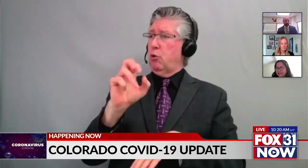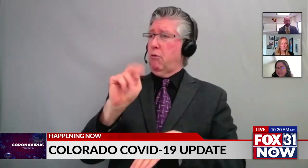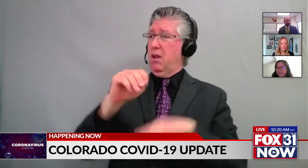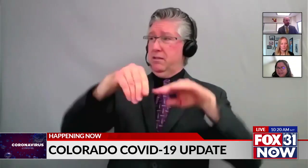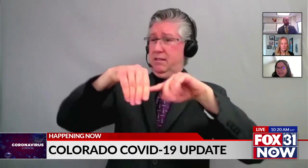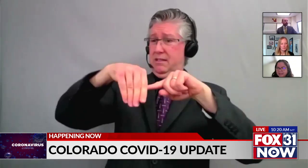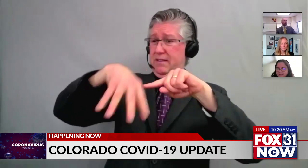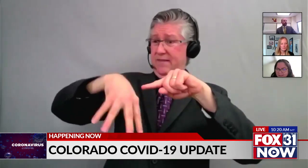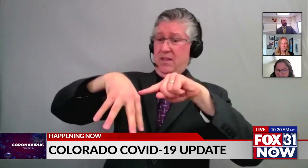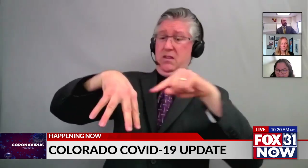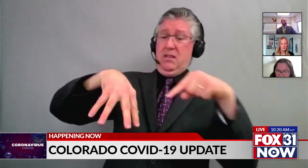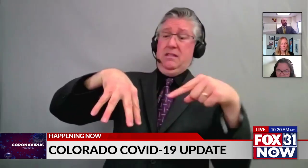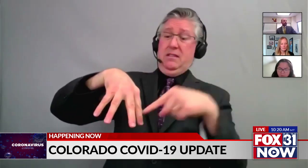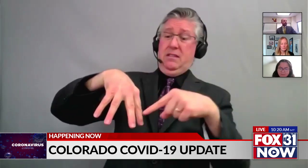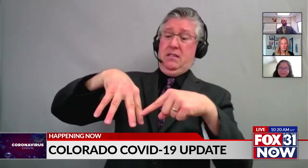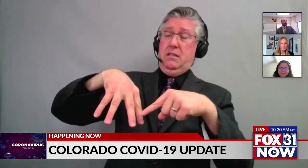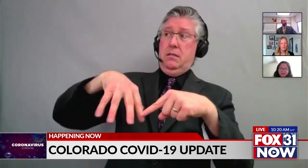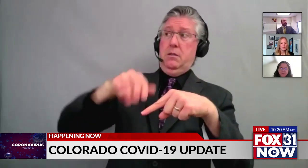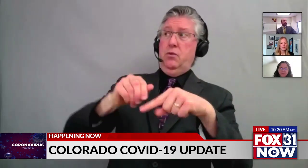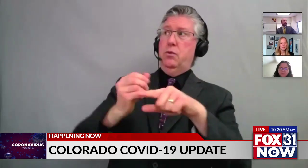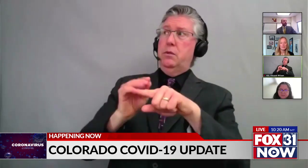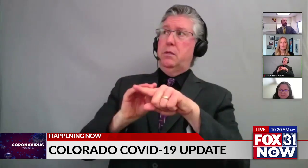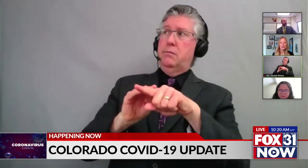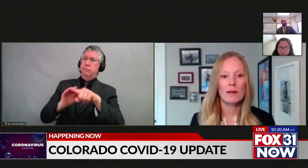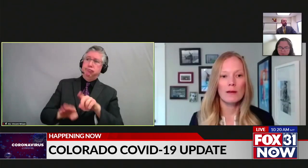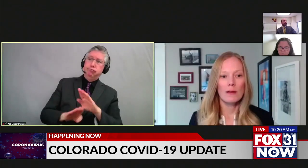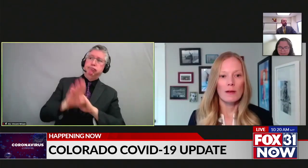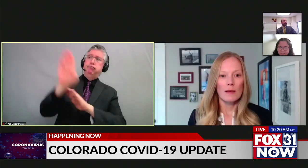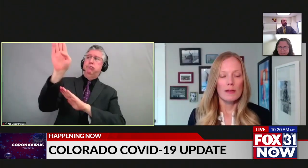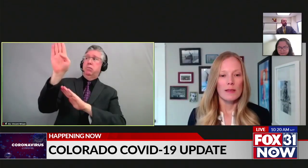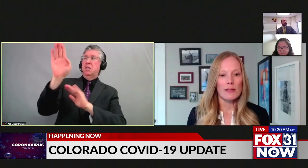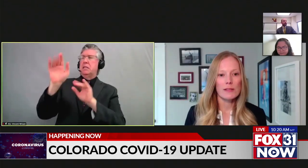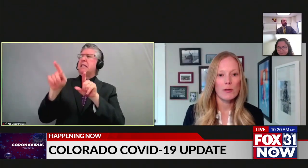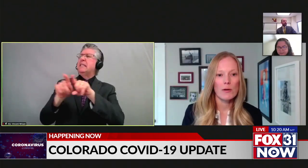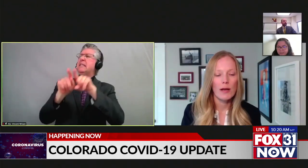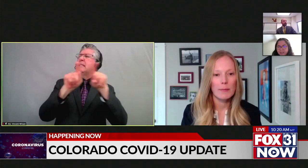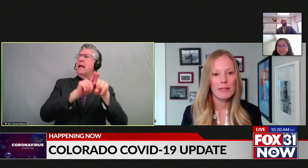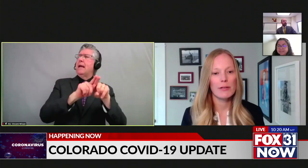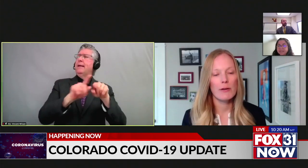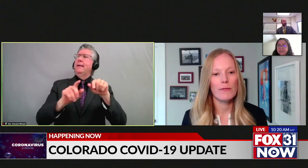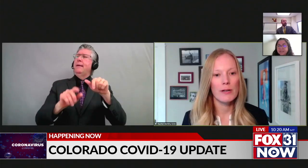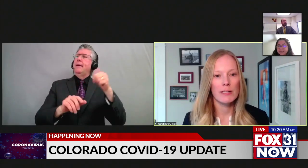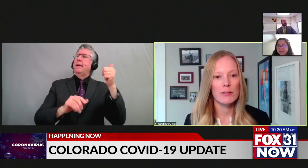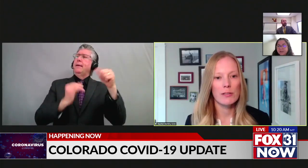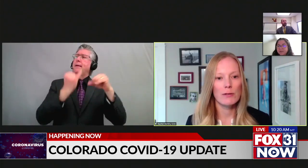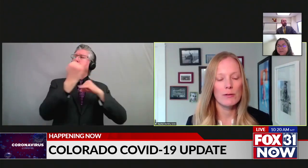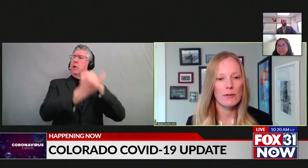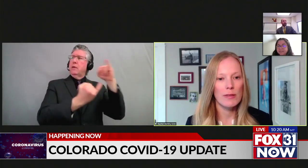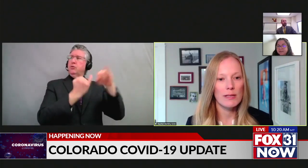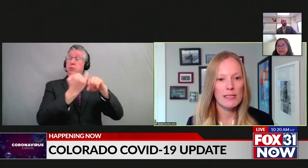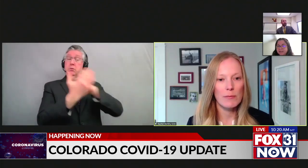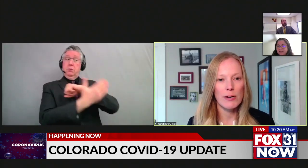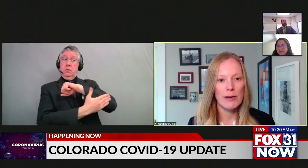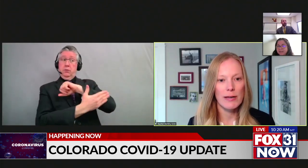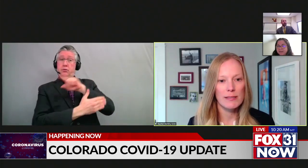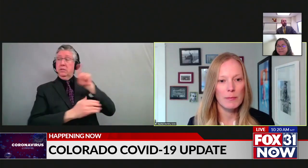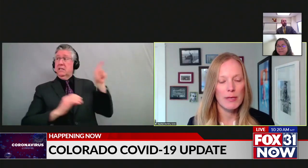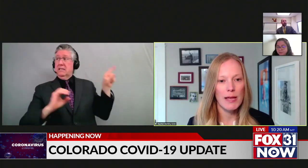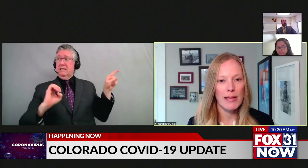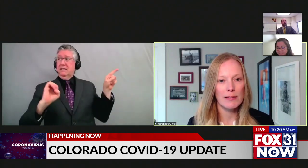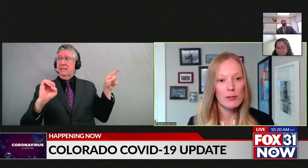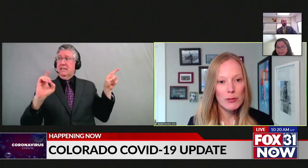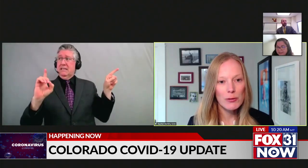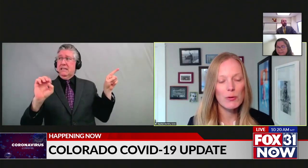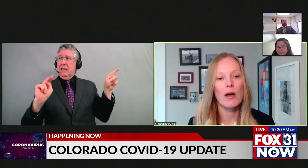has been seen in, you a place like Denmark? Yes. So I believe you're referring to the sub-variant